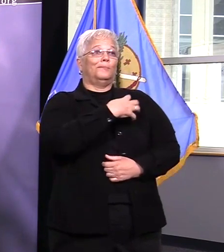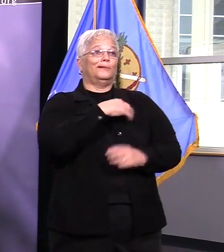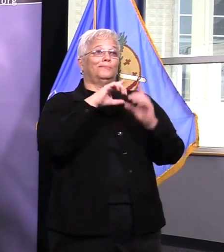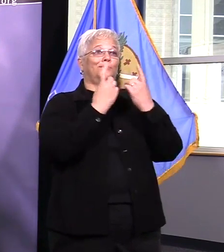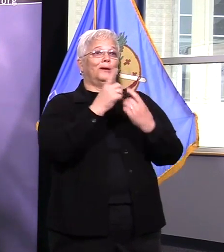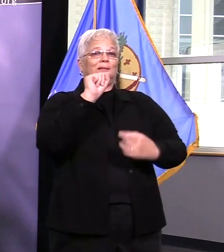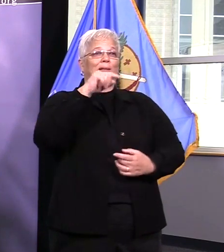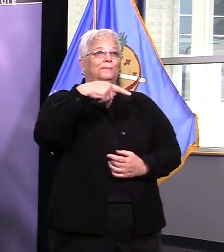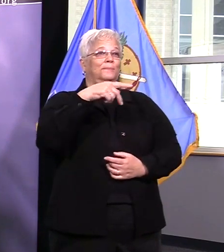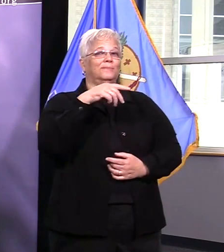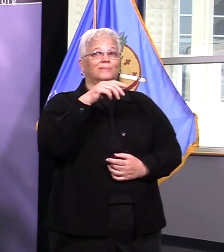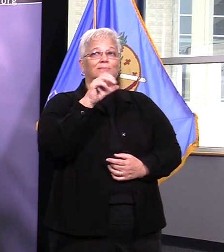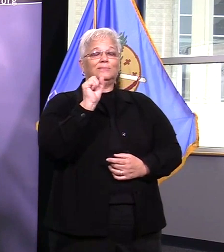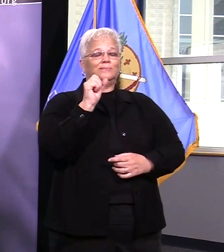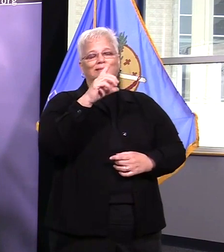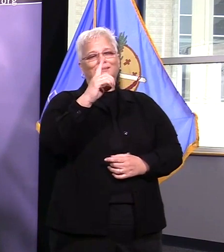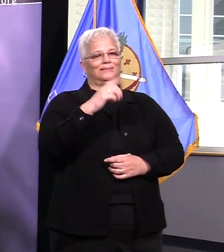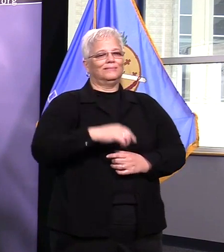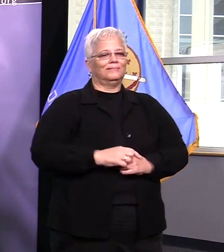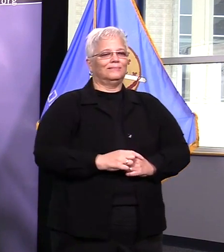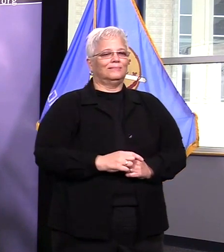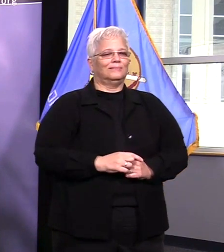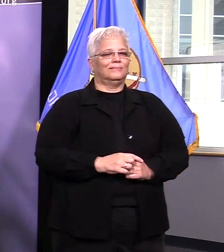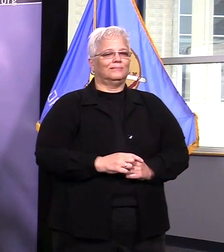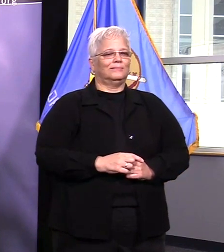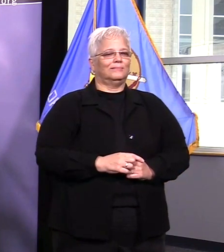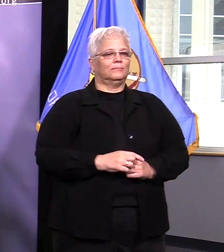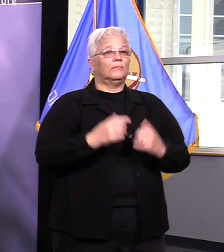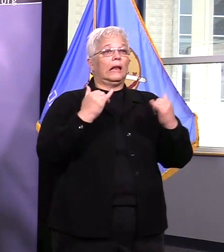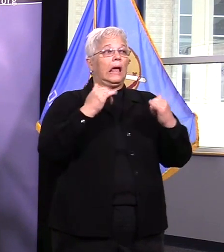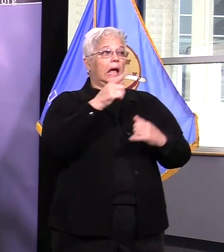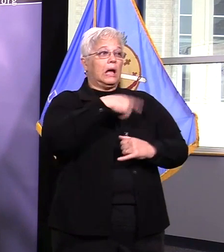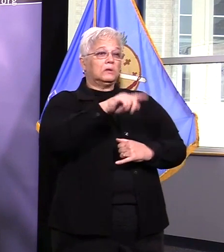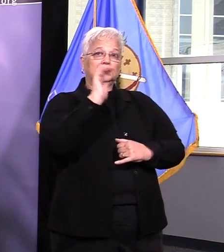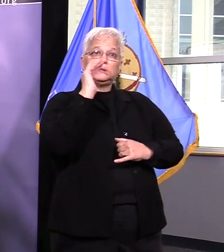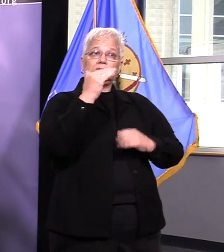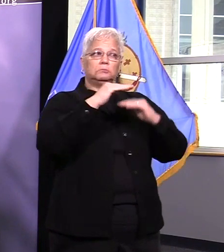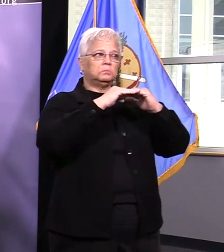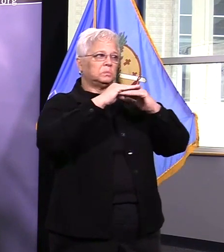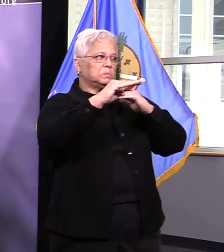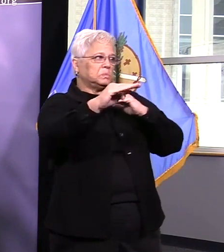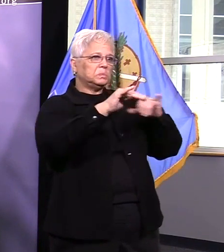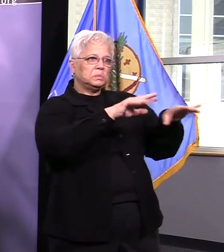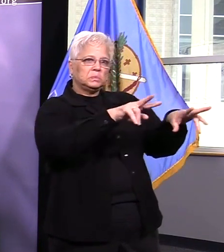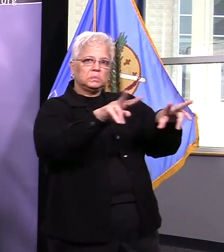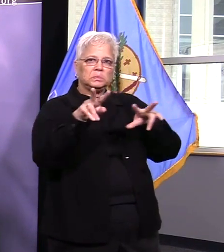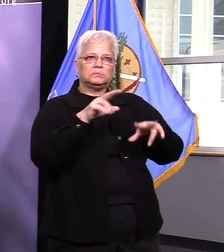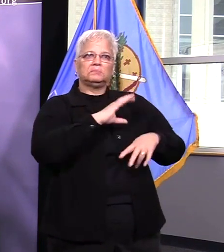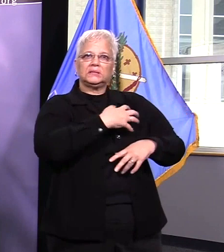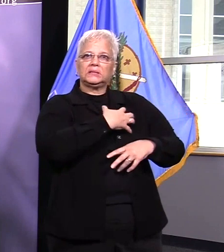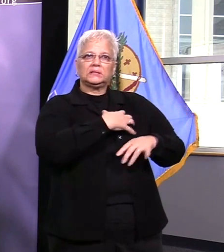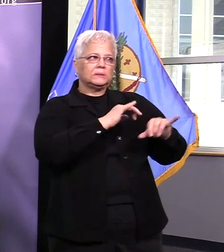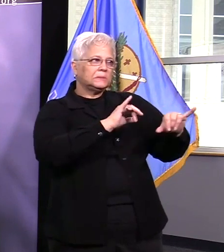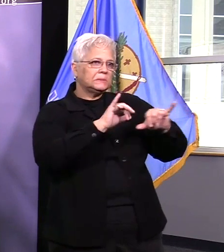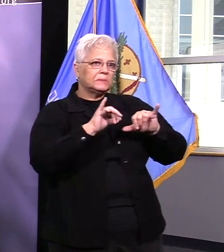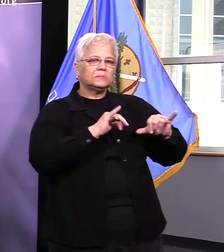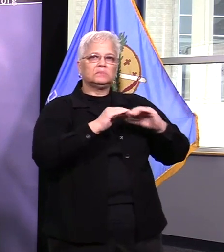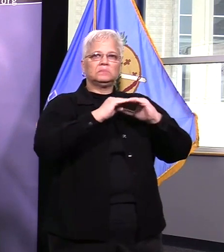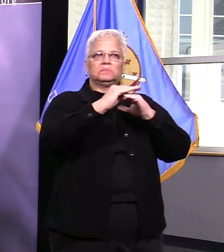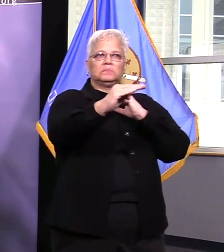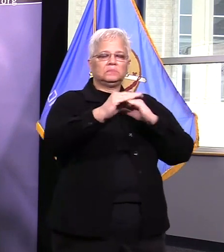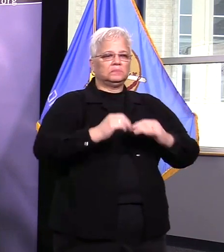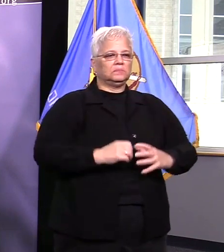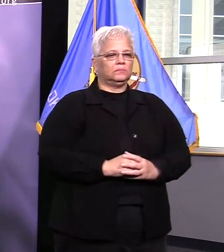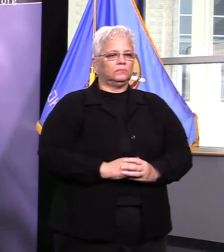we are not noticing any absenteeism and but we do have